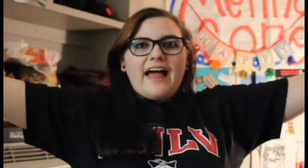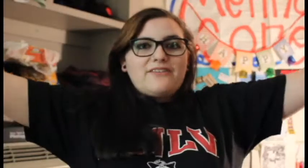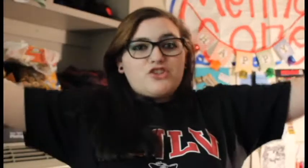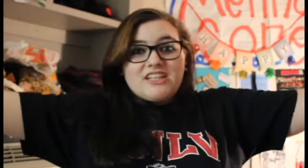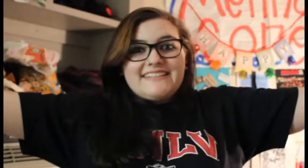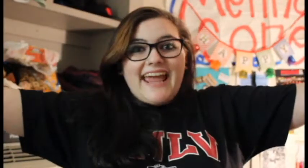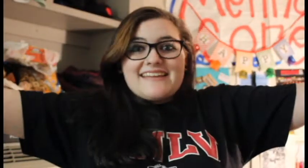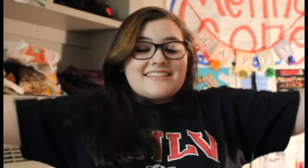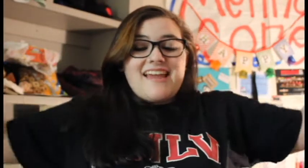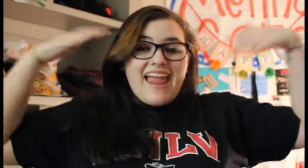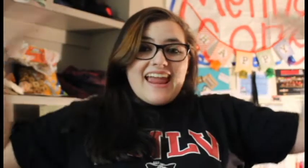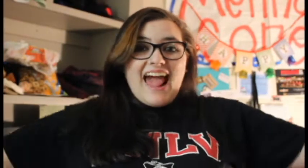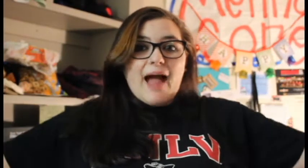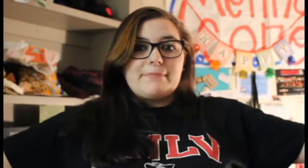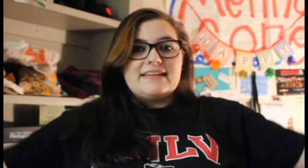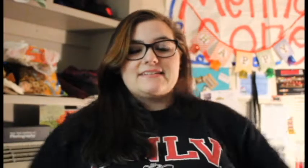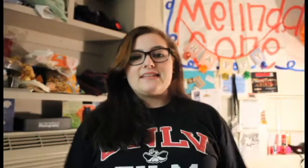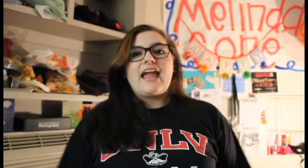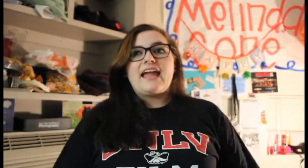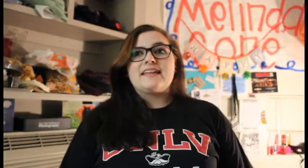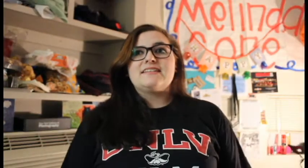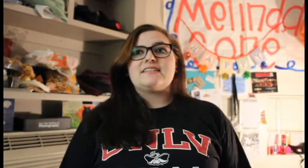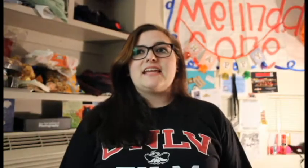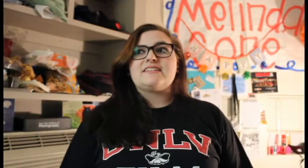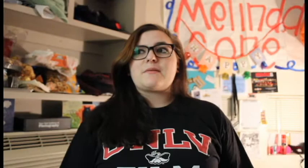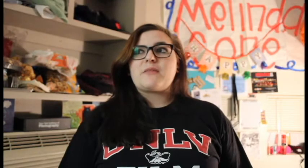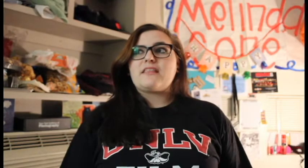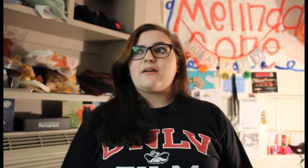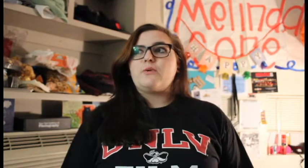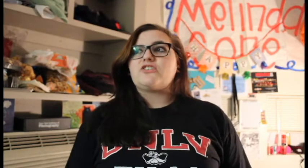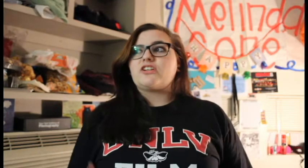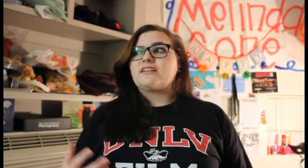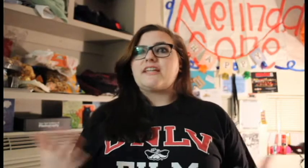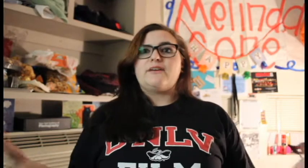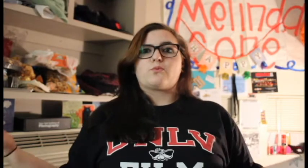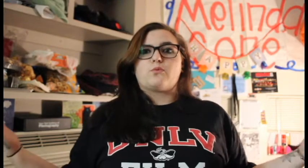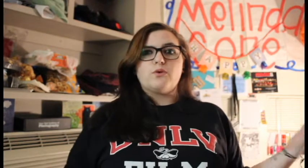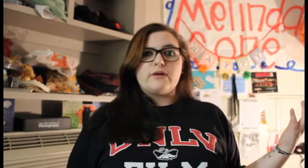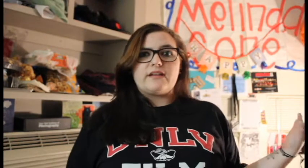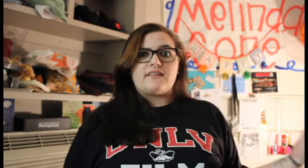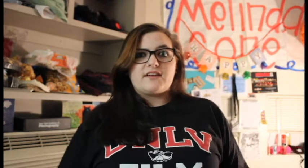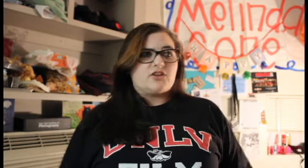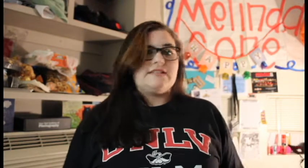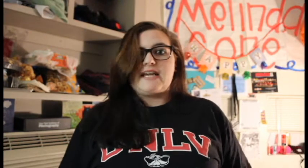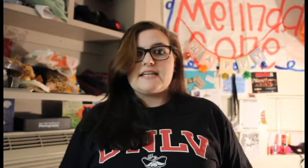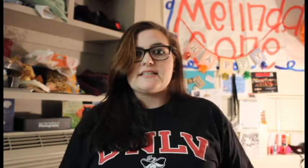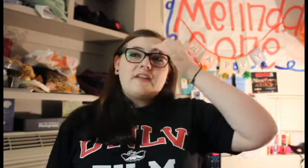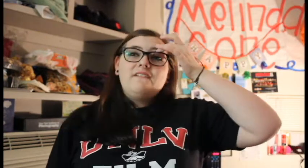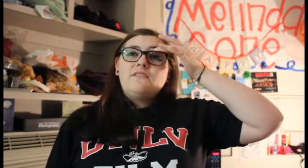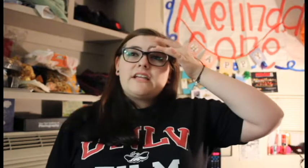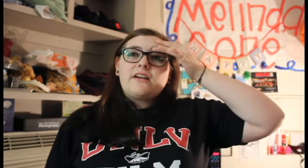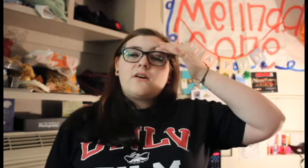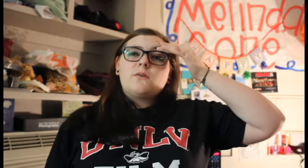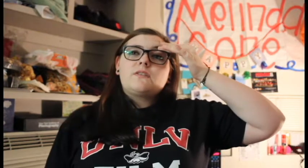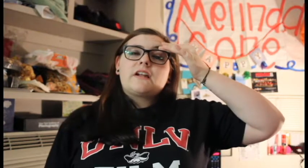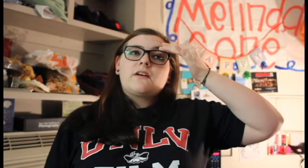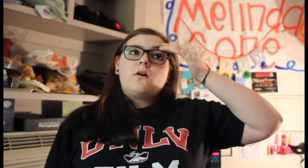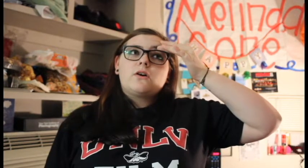have shit days. It happens and it's something that we shouldn't let ruin the good days. That video that I already